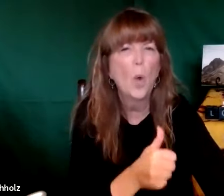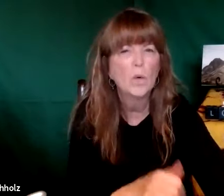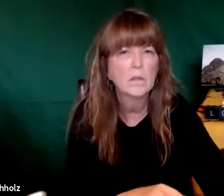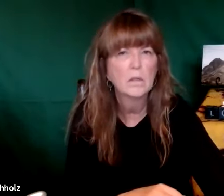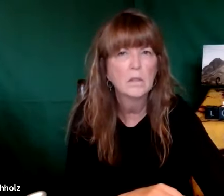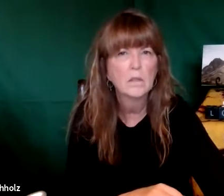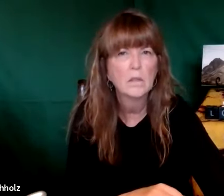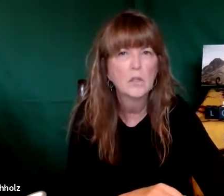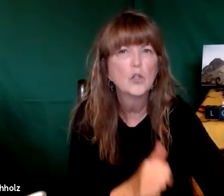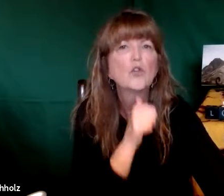your attention